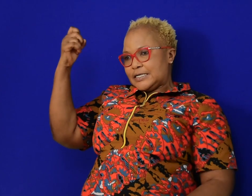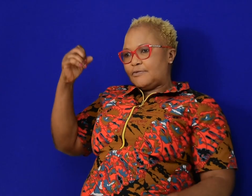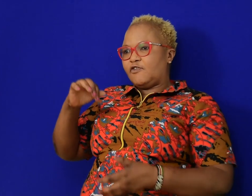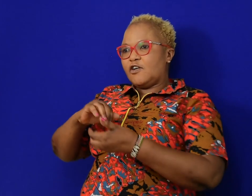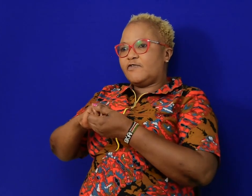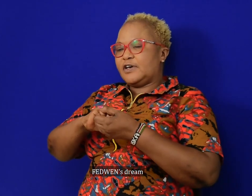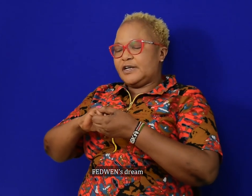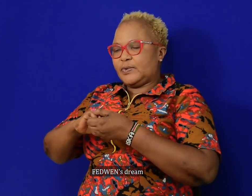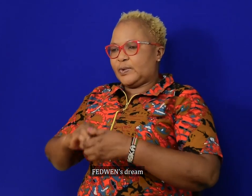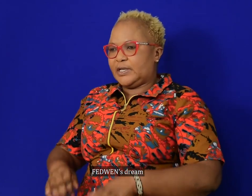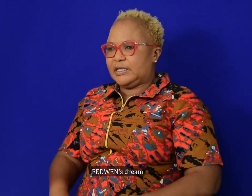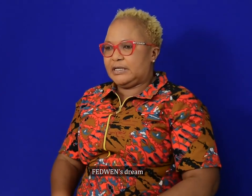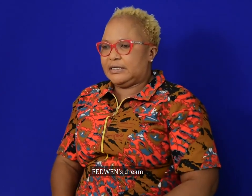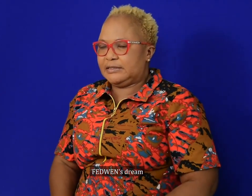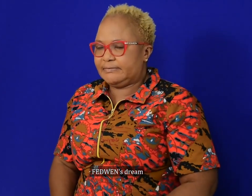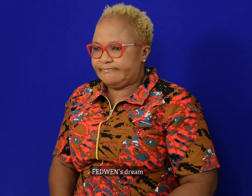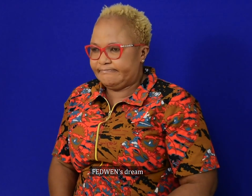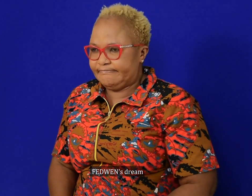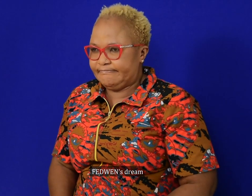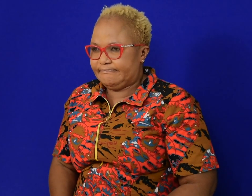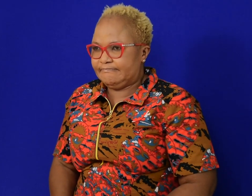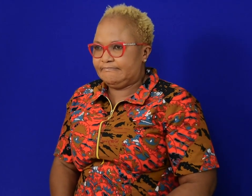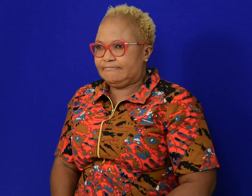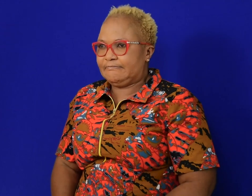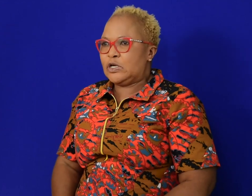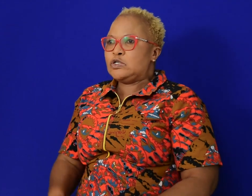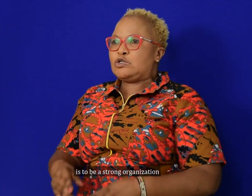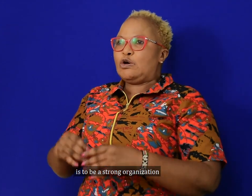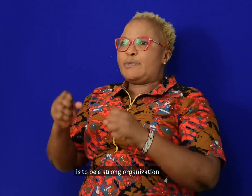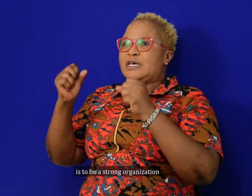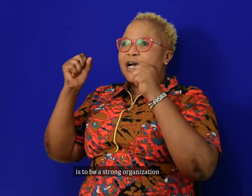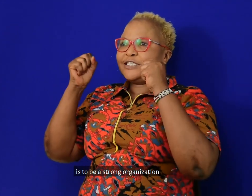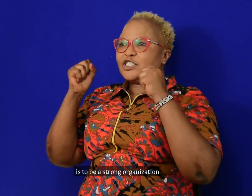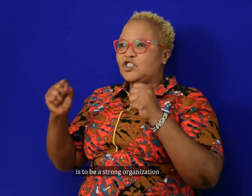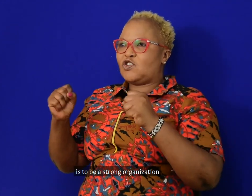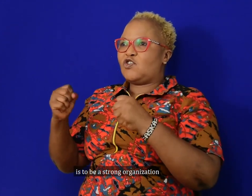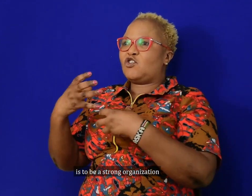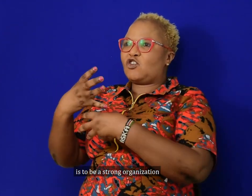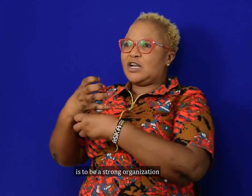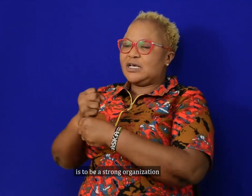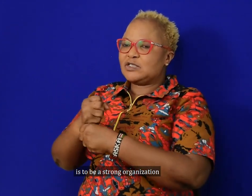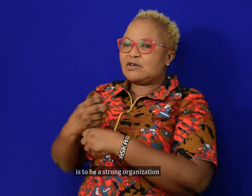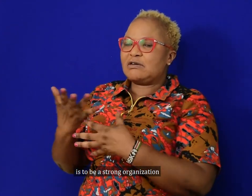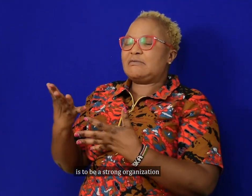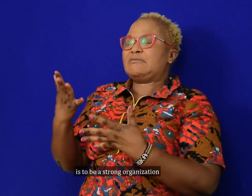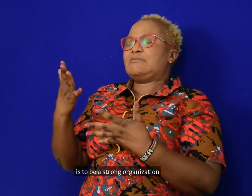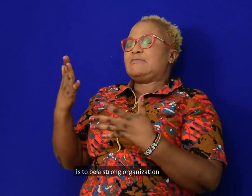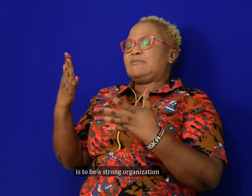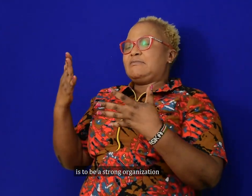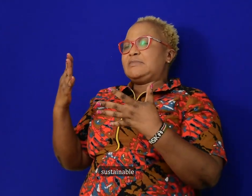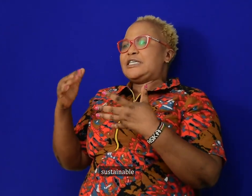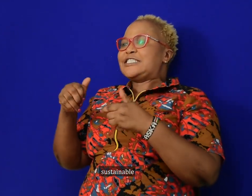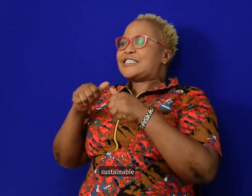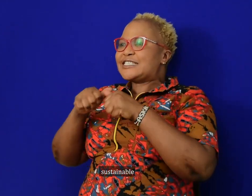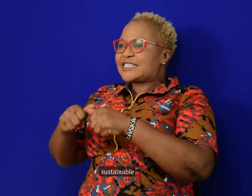My dream is to be a strong organization, sustainable,